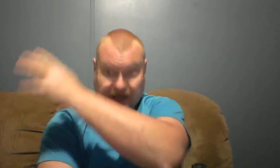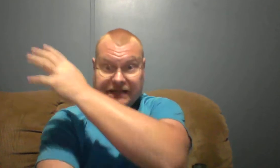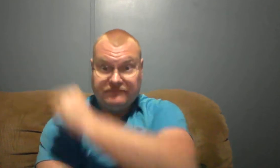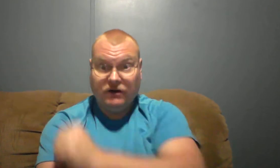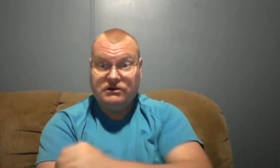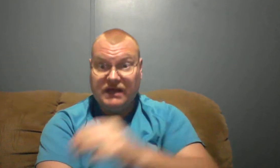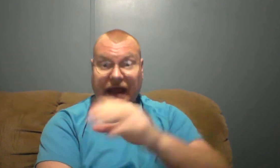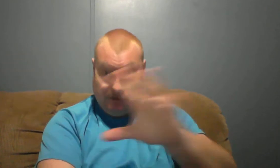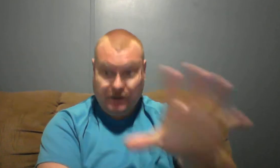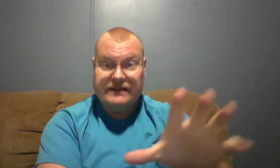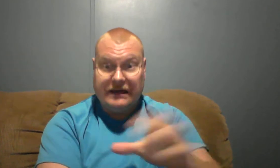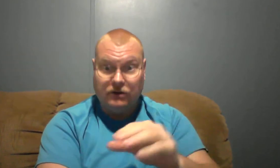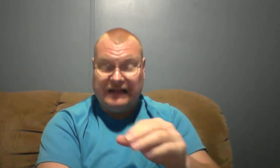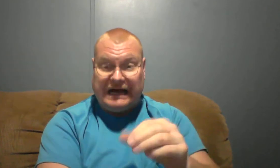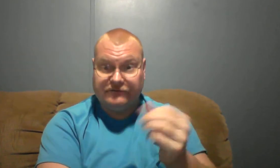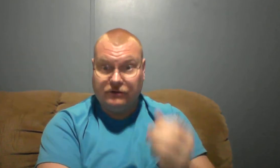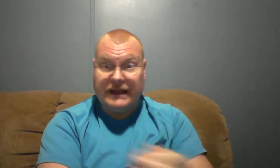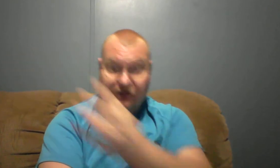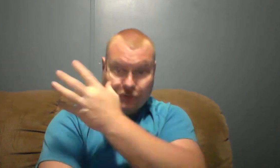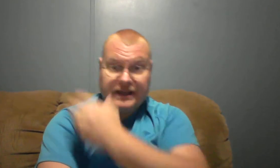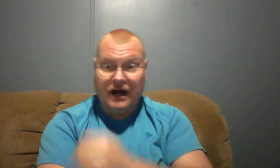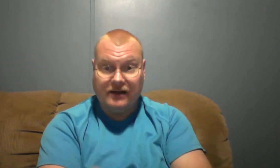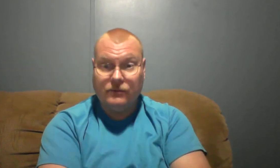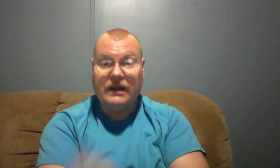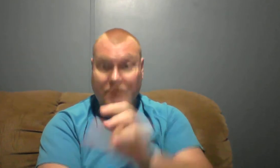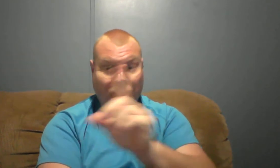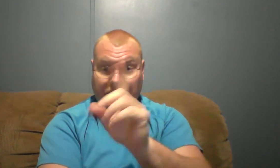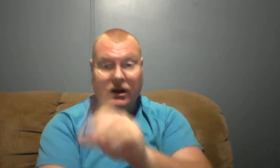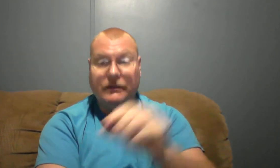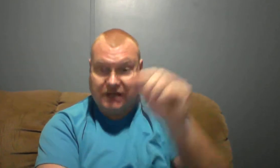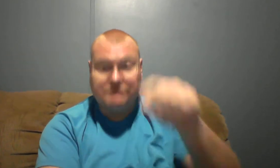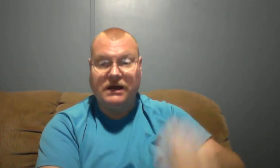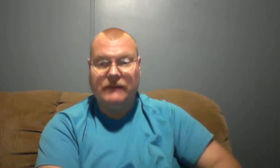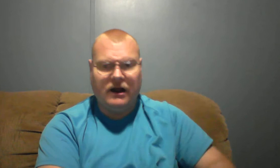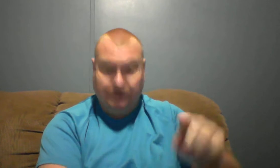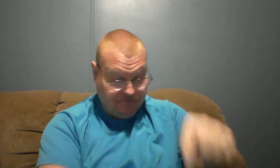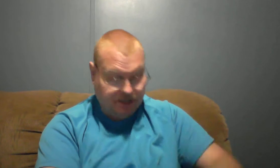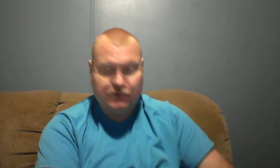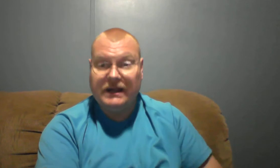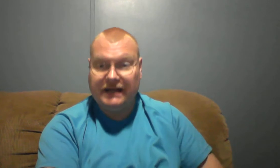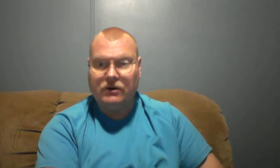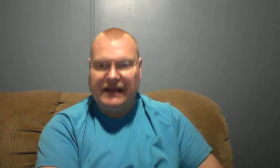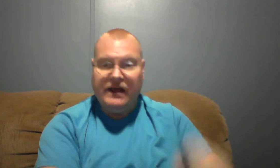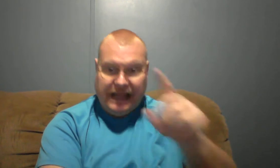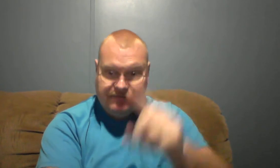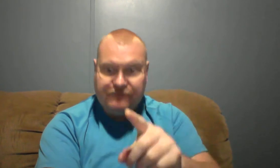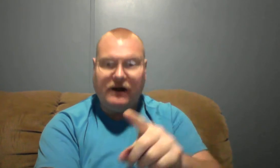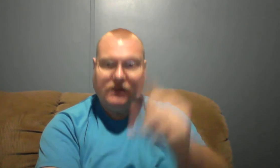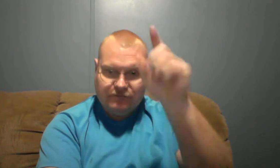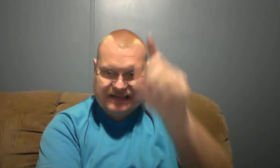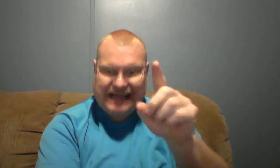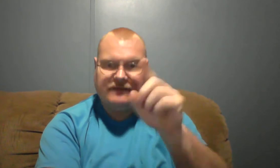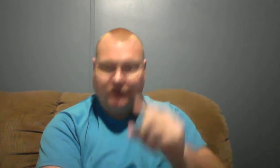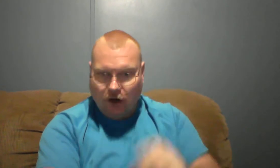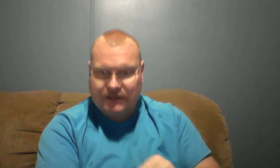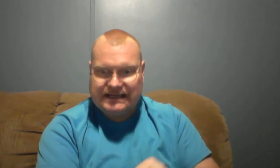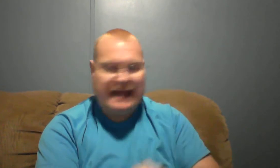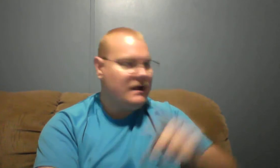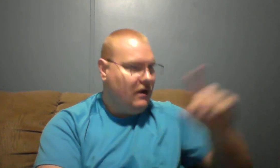first, and we that are alive in the remainder, and we call it up. No, no, I'm talking about, are you ready to go? If you fall over dead of a heart attack, or